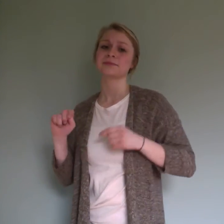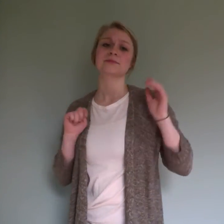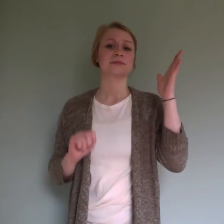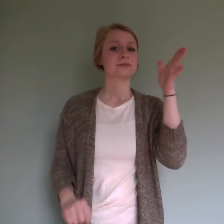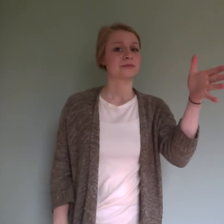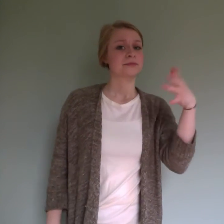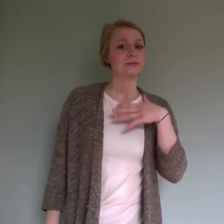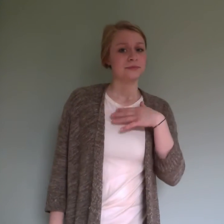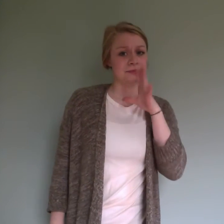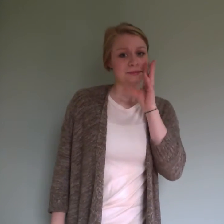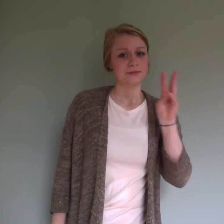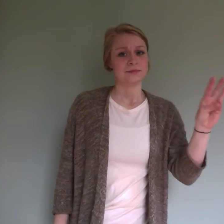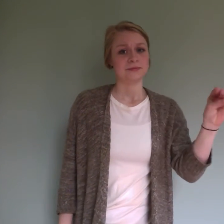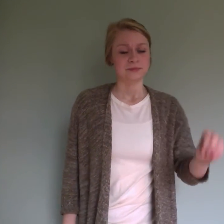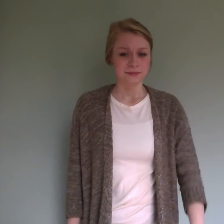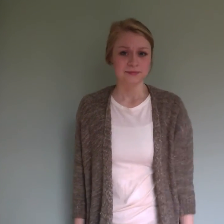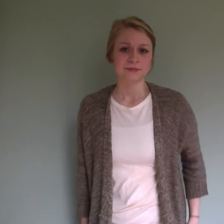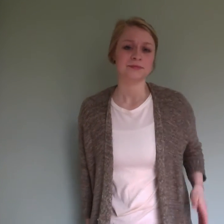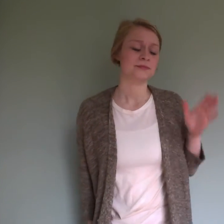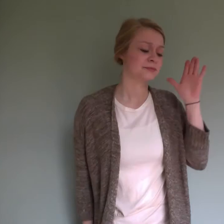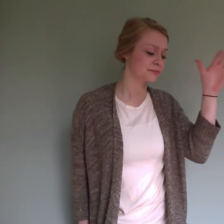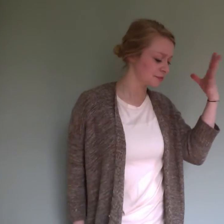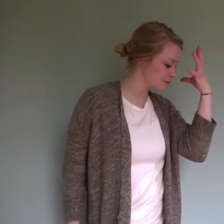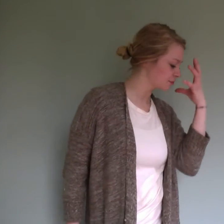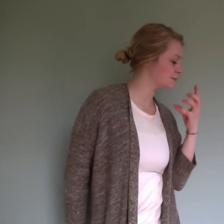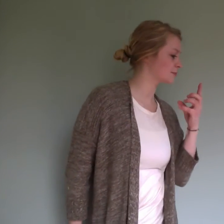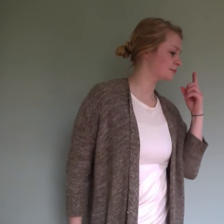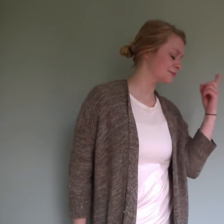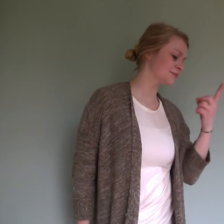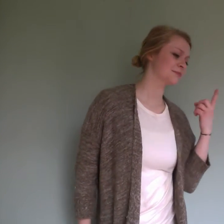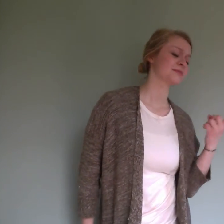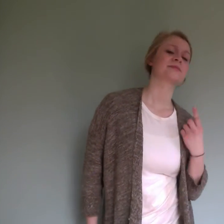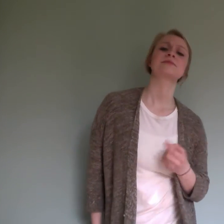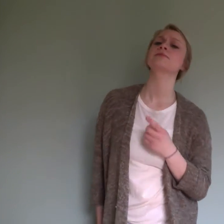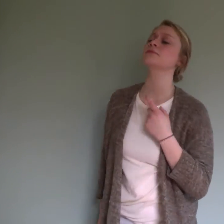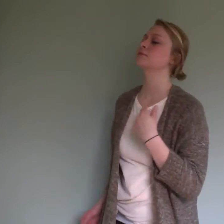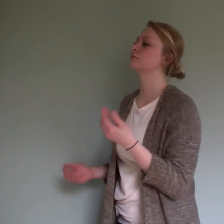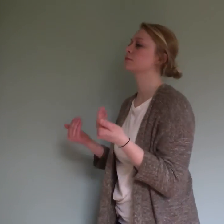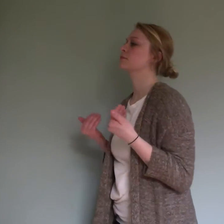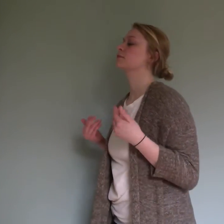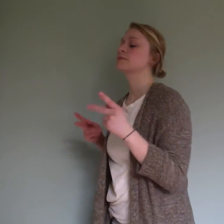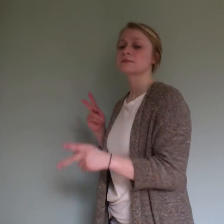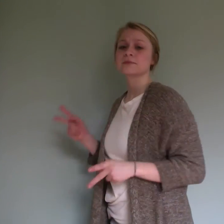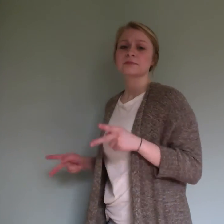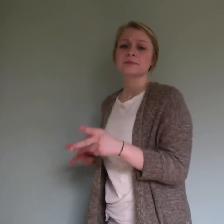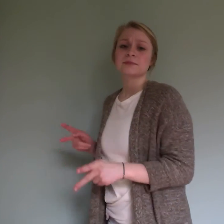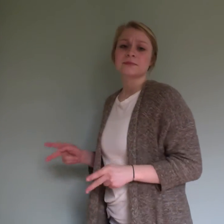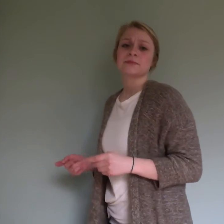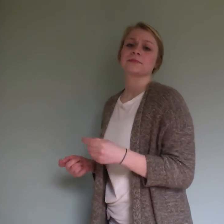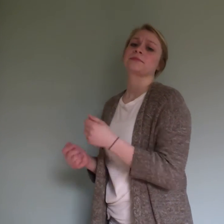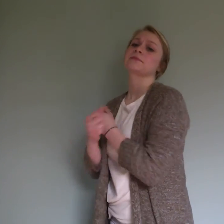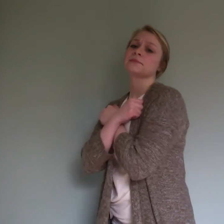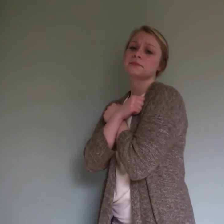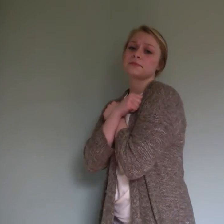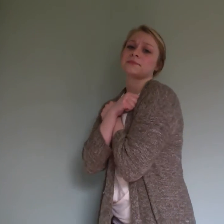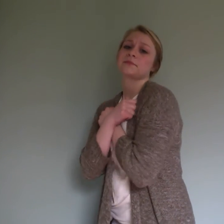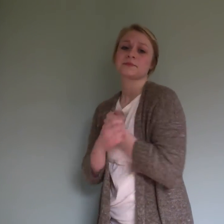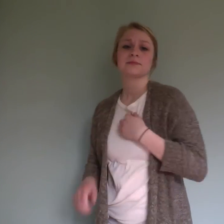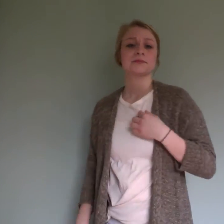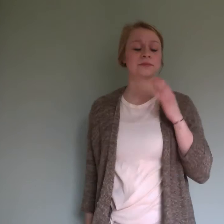Soon I'll be 60 years old Will I think the world is cold Or will I have a lot of children who can warm me